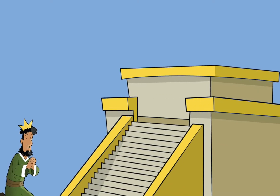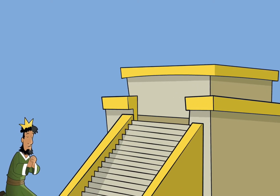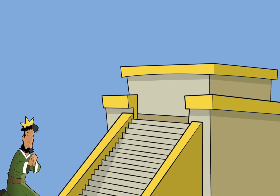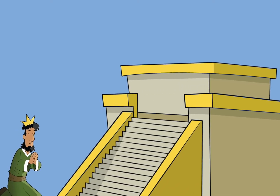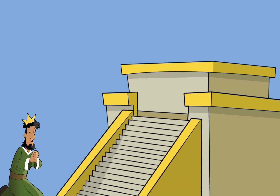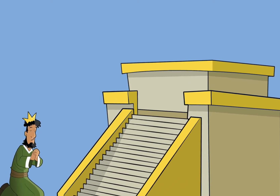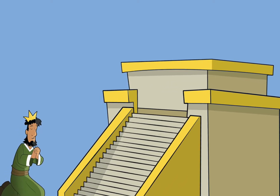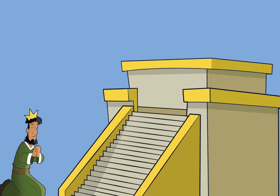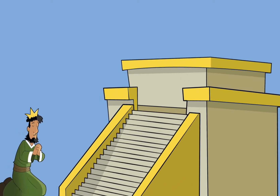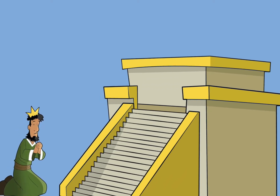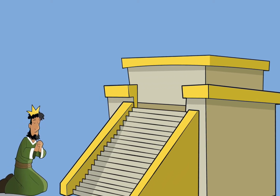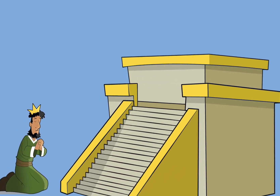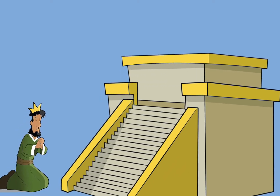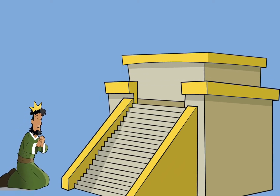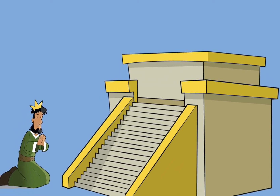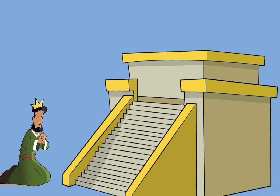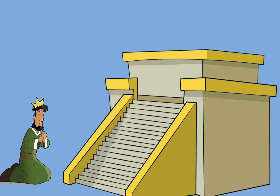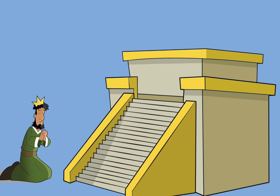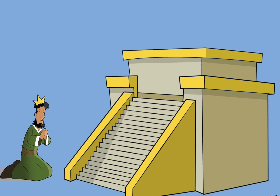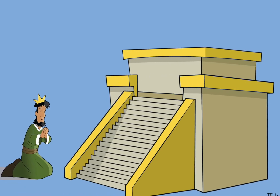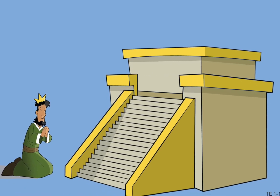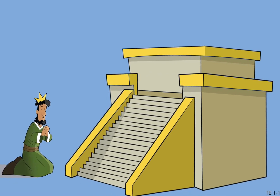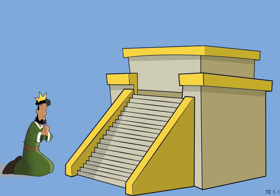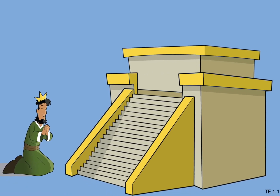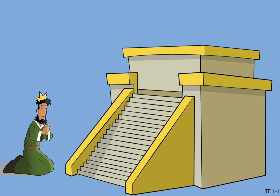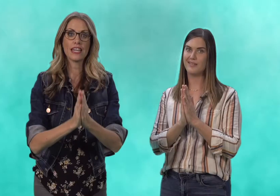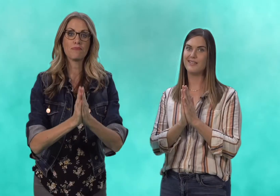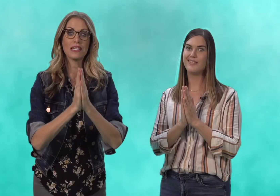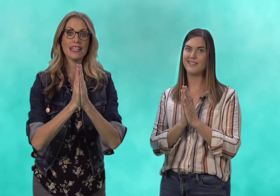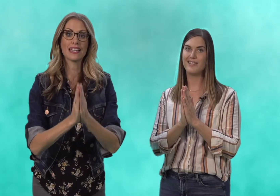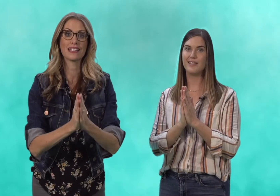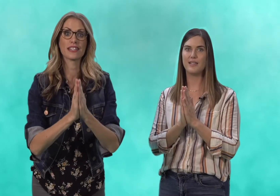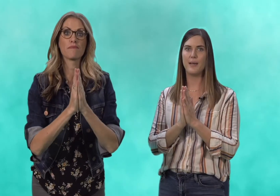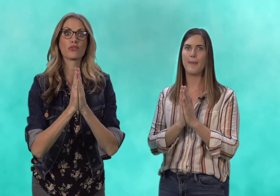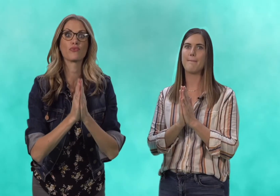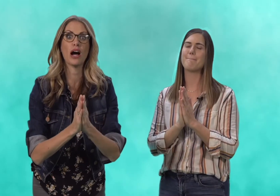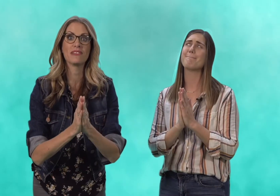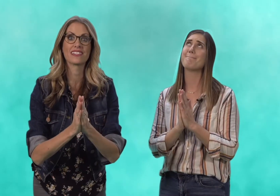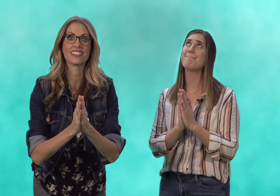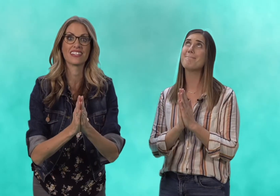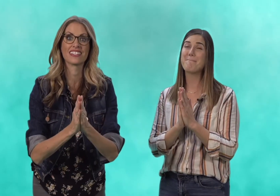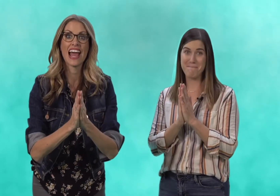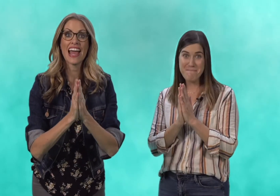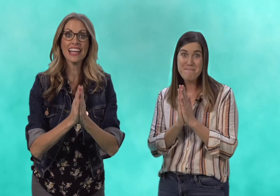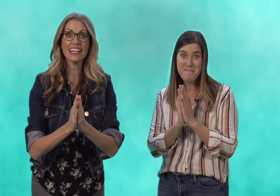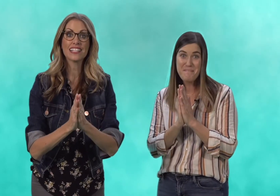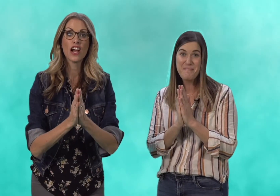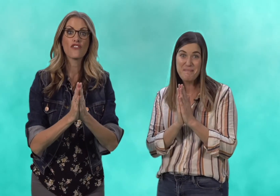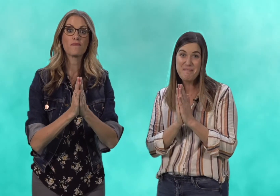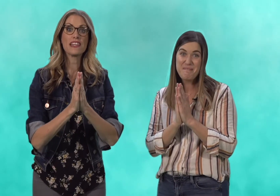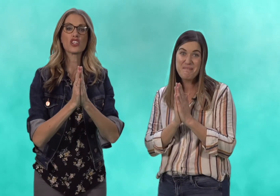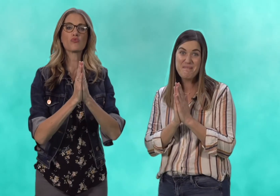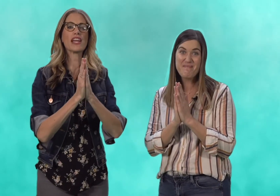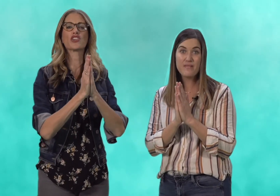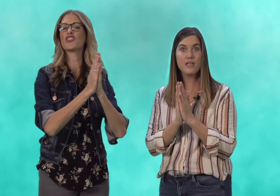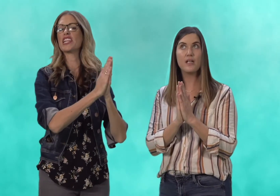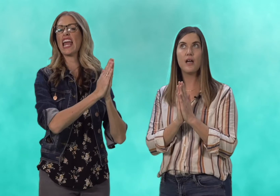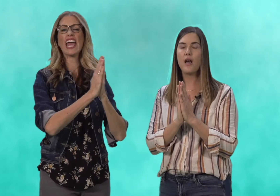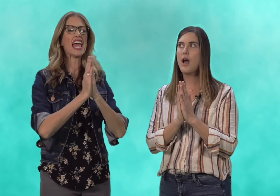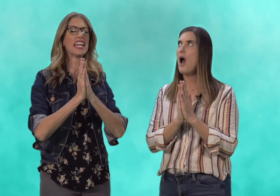like perfect now solomon thanked god for keeping his promises and for being greater than any